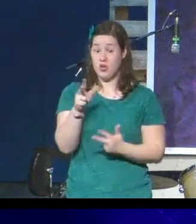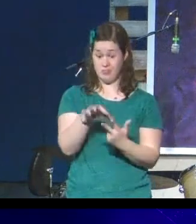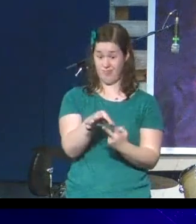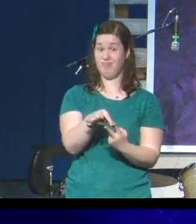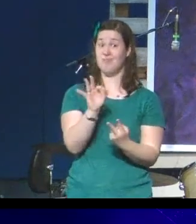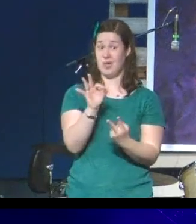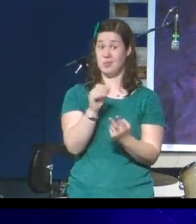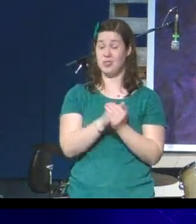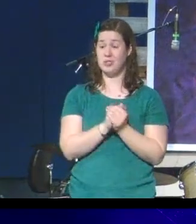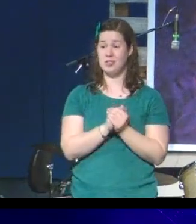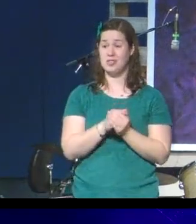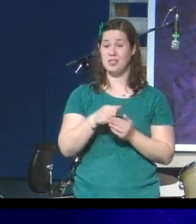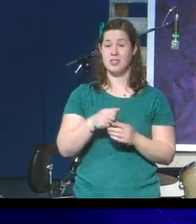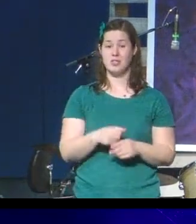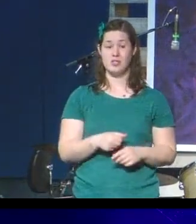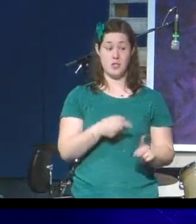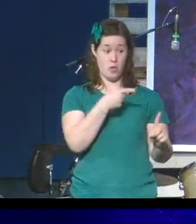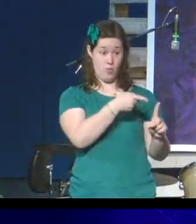Haggai proclaims,